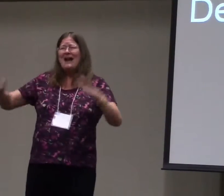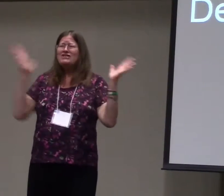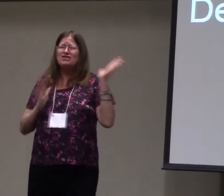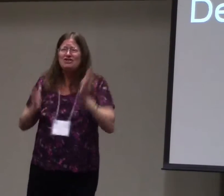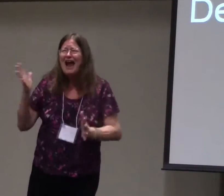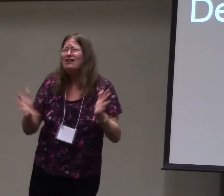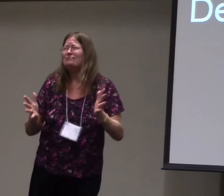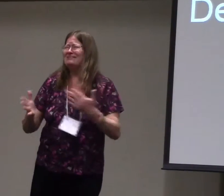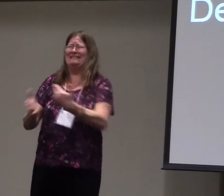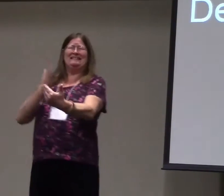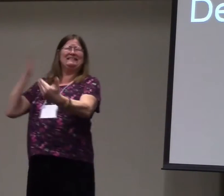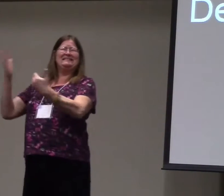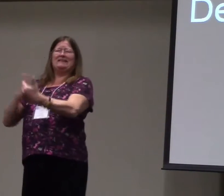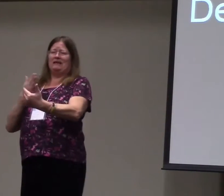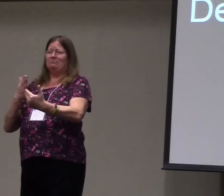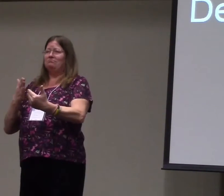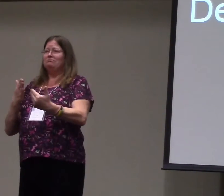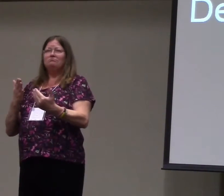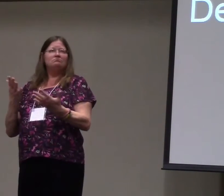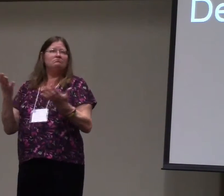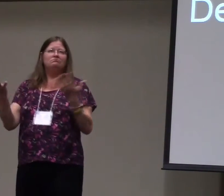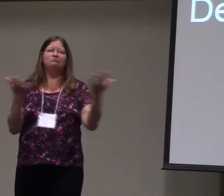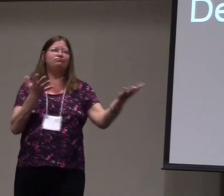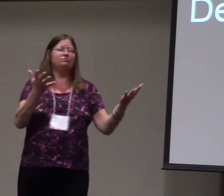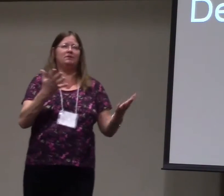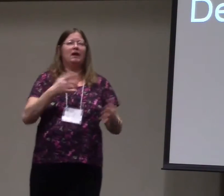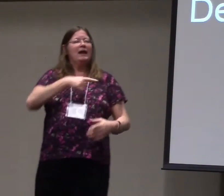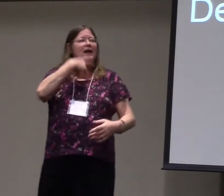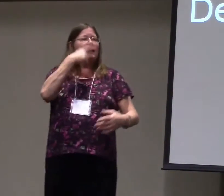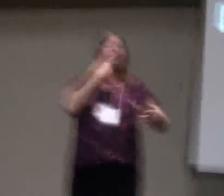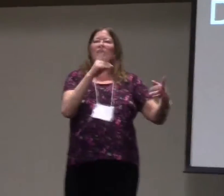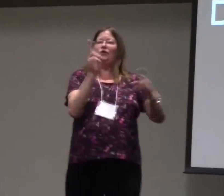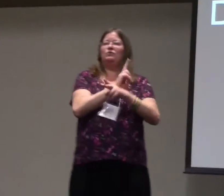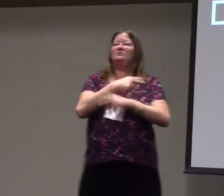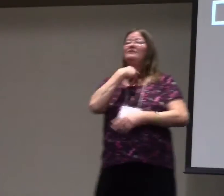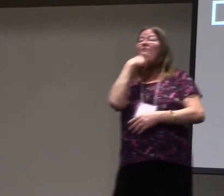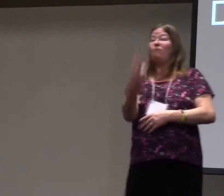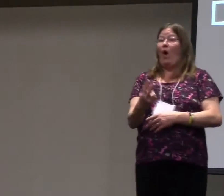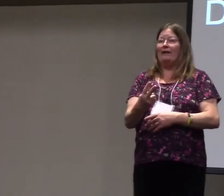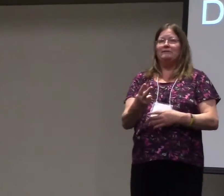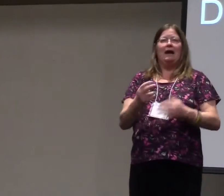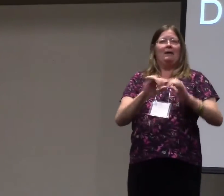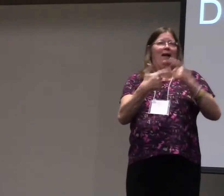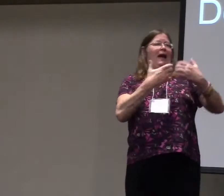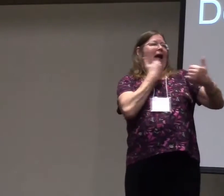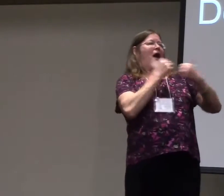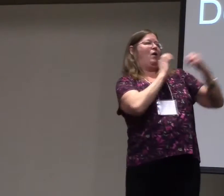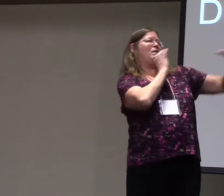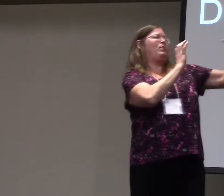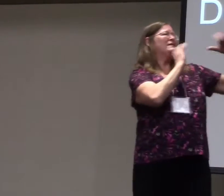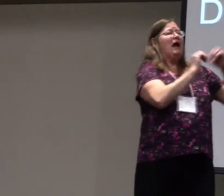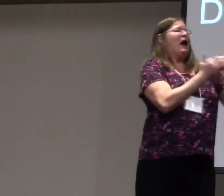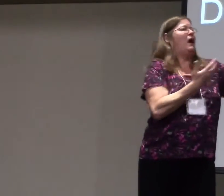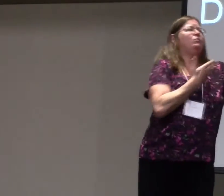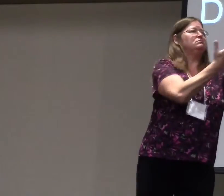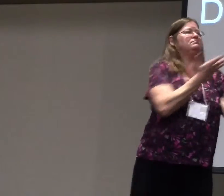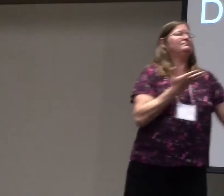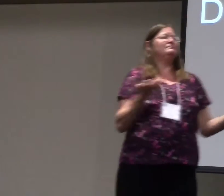And you use some sign, use gestures, it's really easy. Hearing people use your voice and how they communicate.